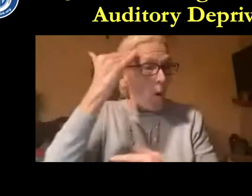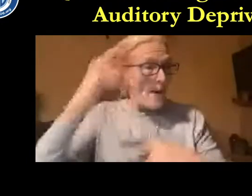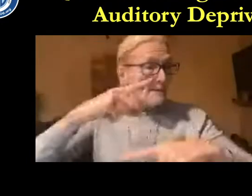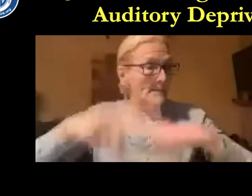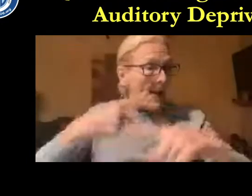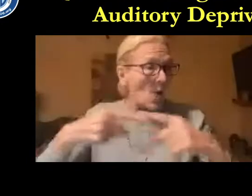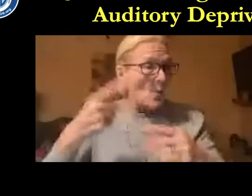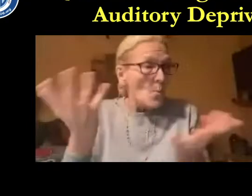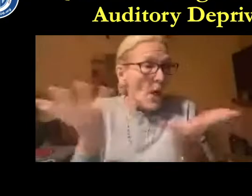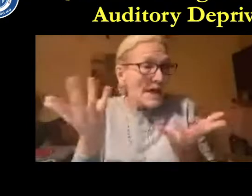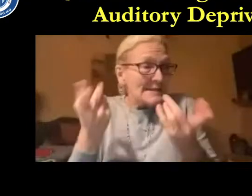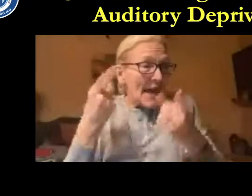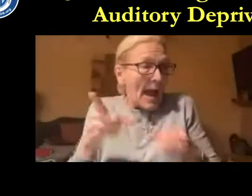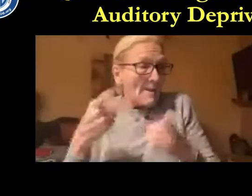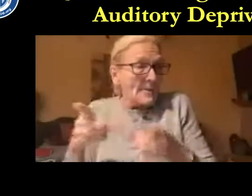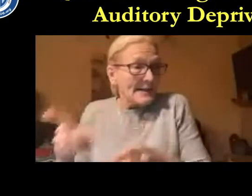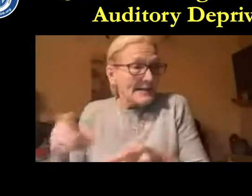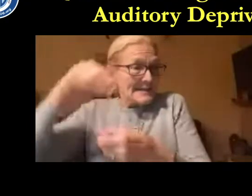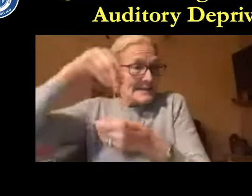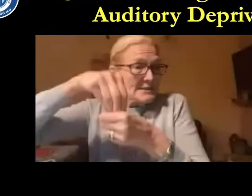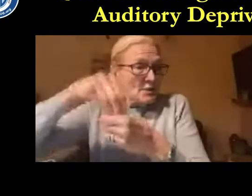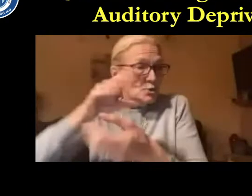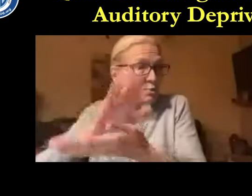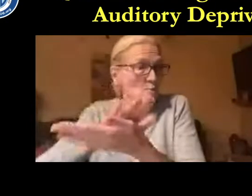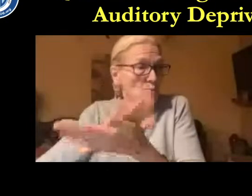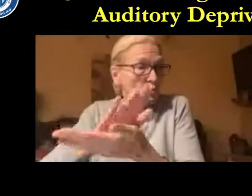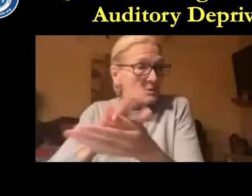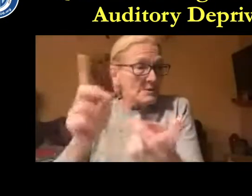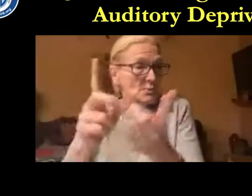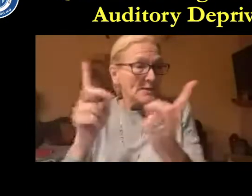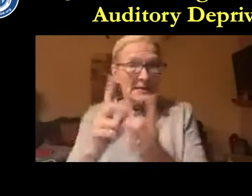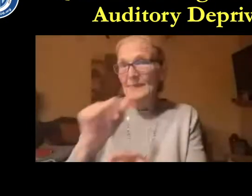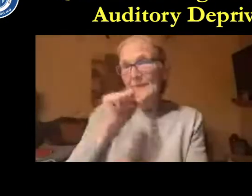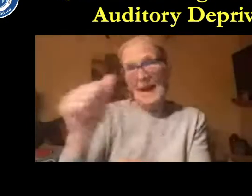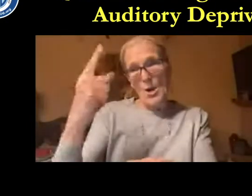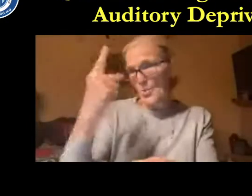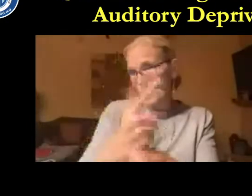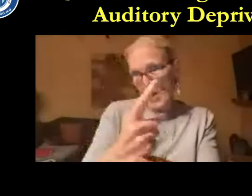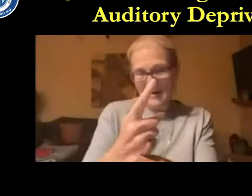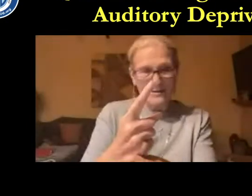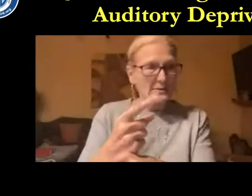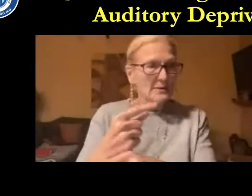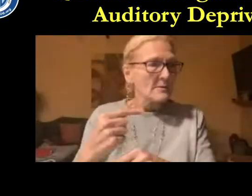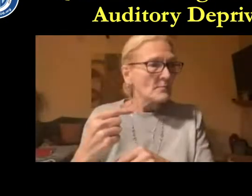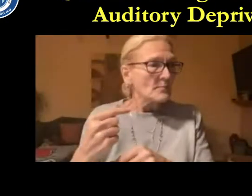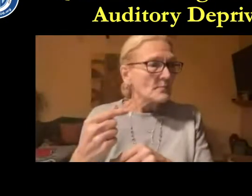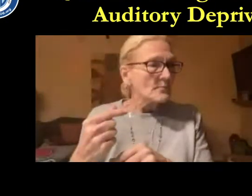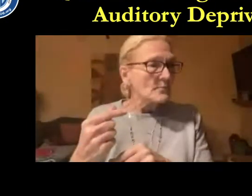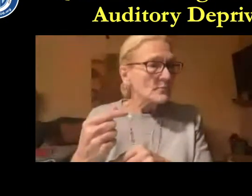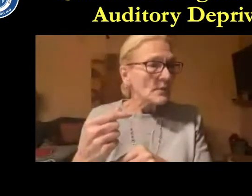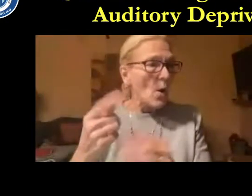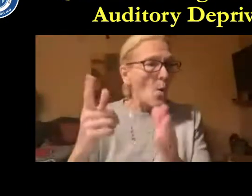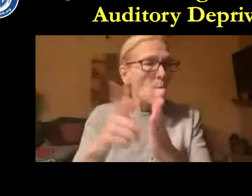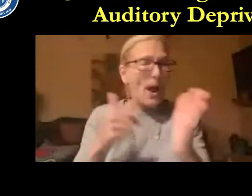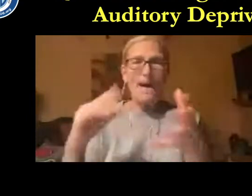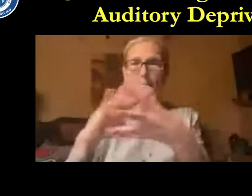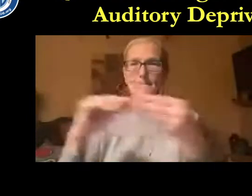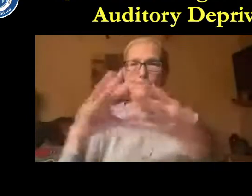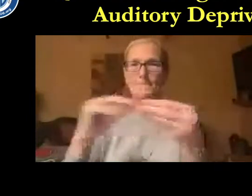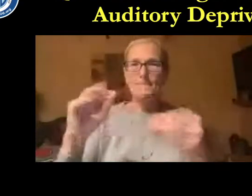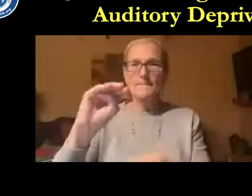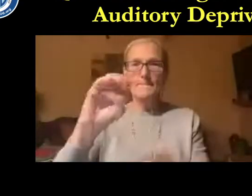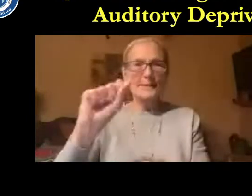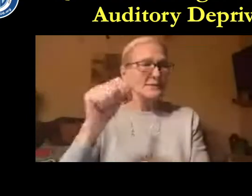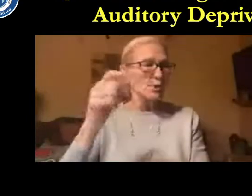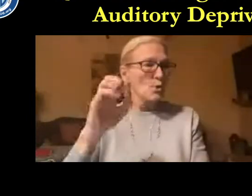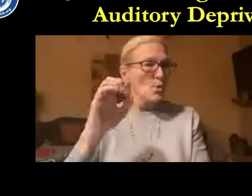okay so i think we tried to combine a question here somebody said with all you know with what's happening in the school